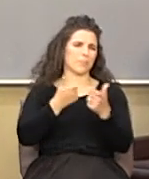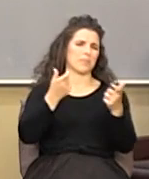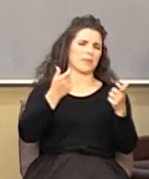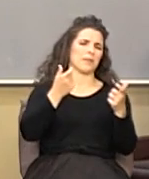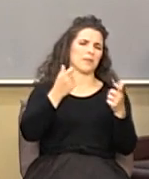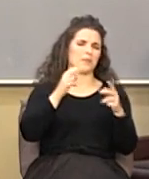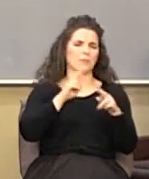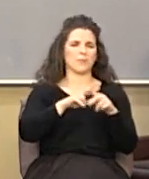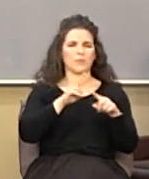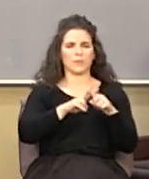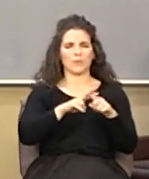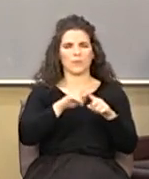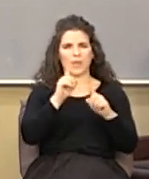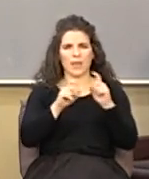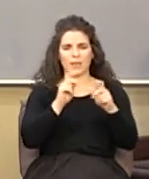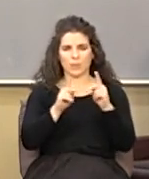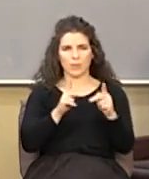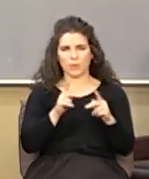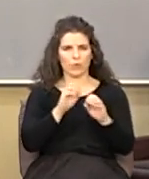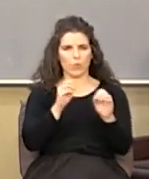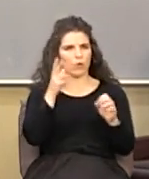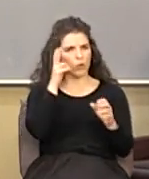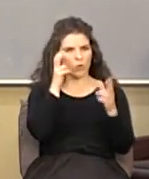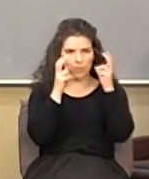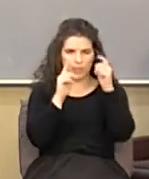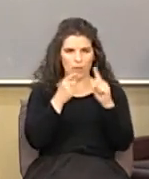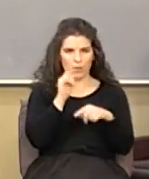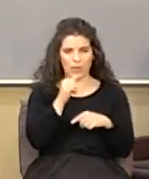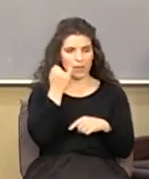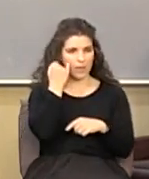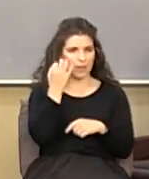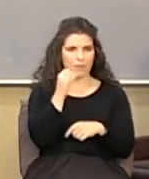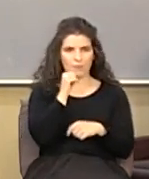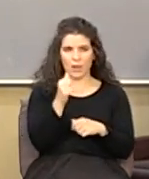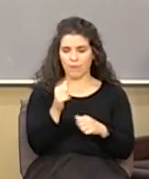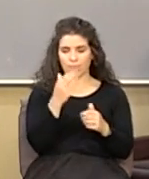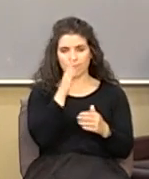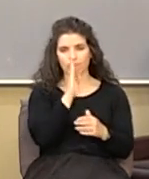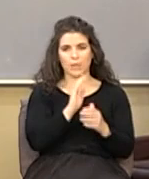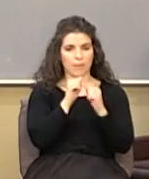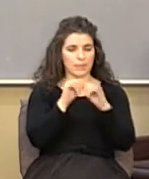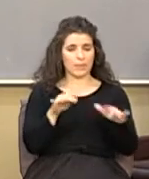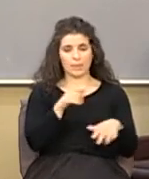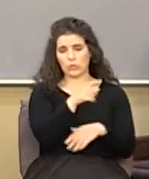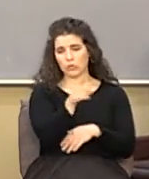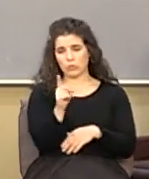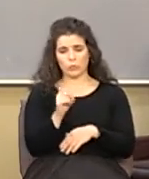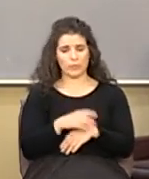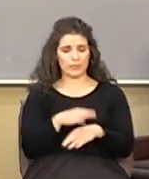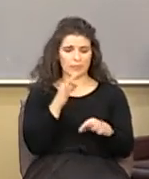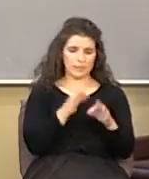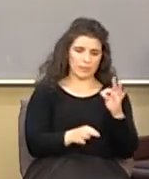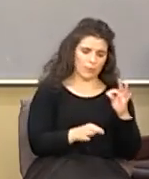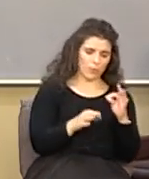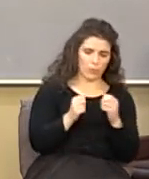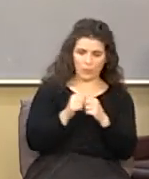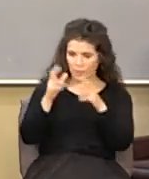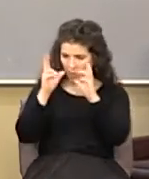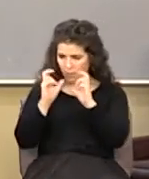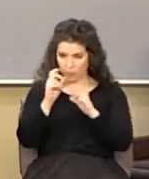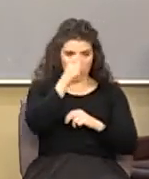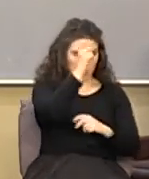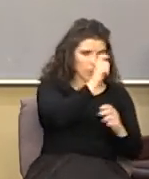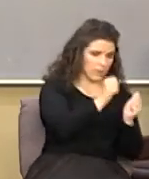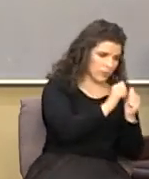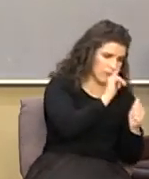folks the other day and nobody heard of that I don't know if you've heard about it if you haven't God bless you be simple concerning evil and wise concerning that which is good